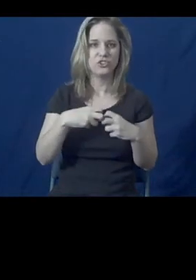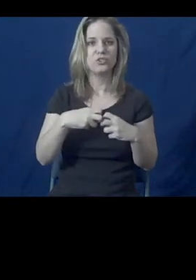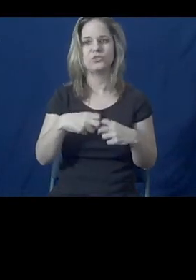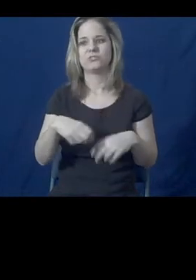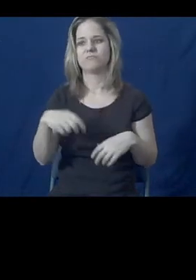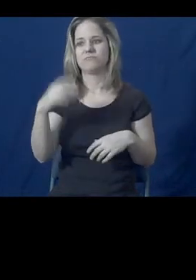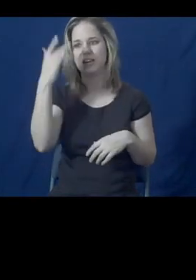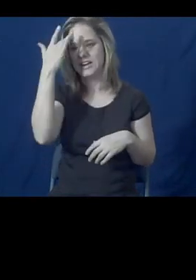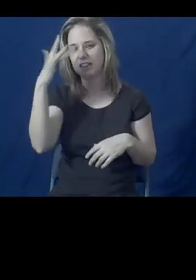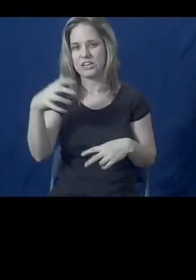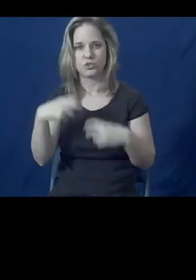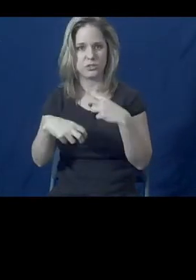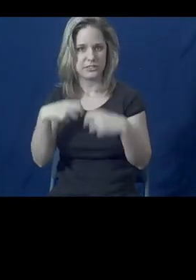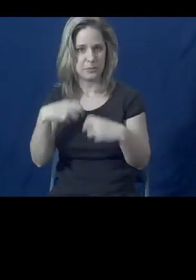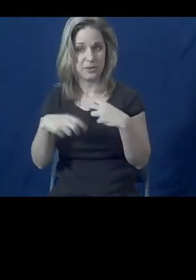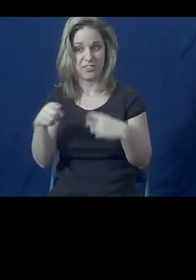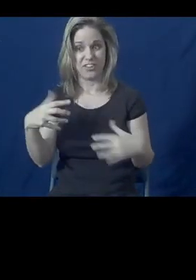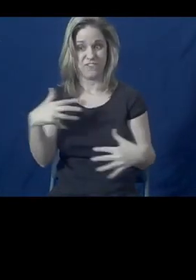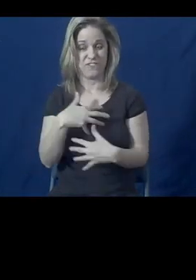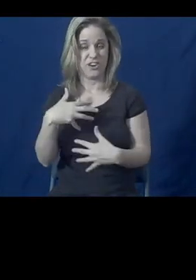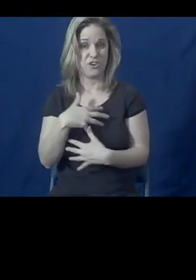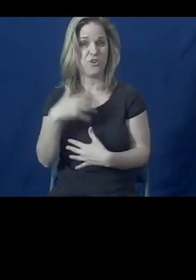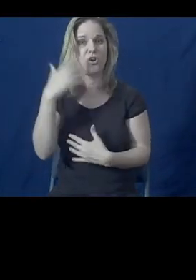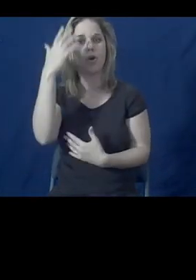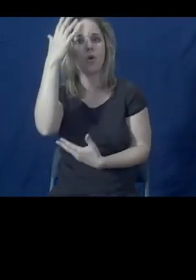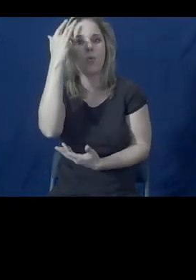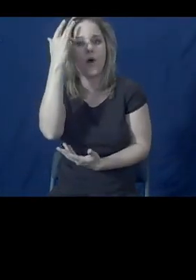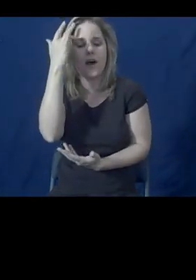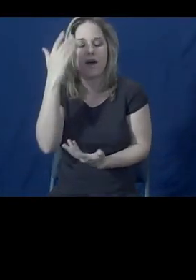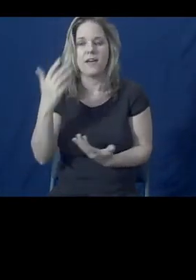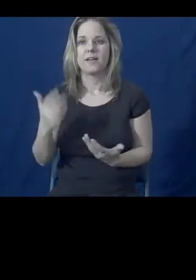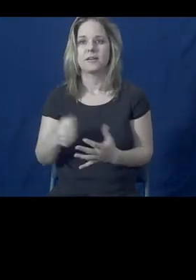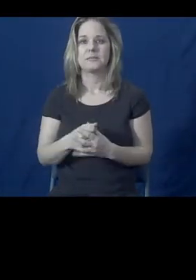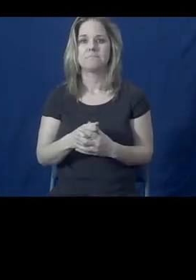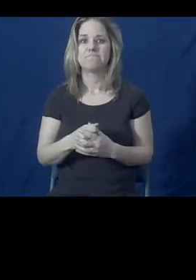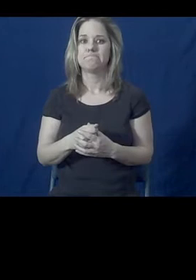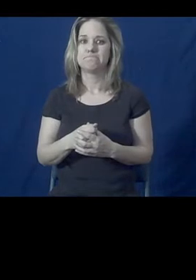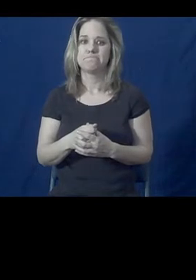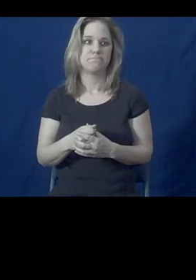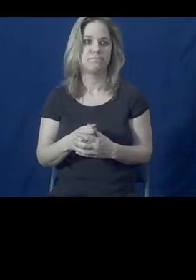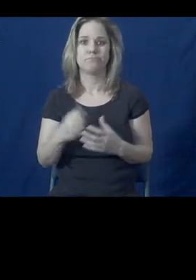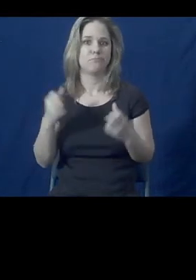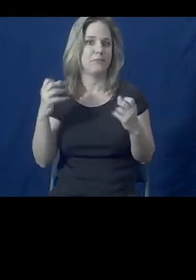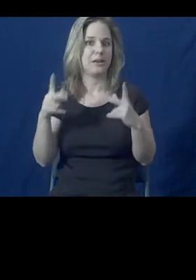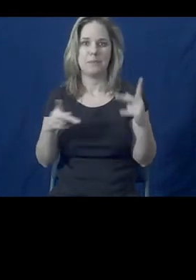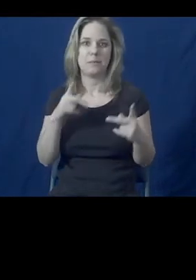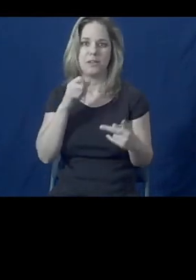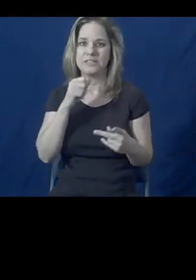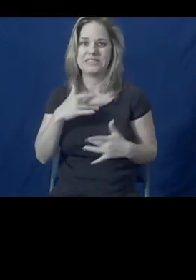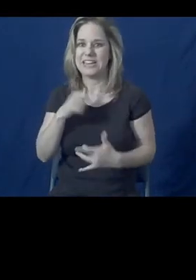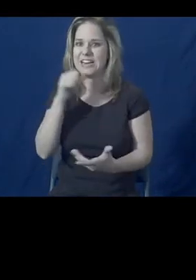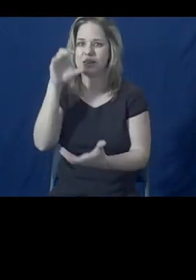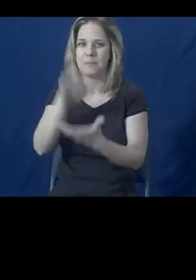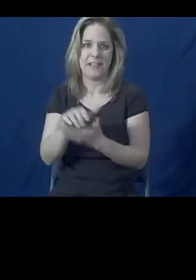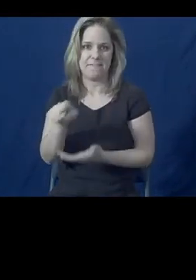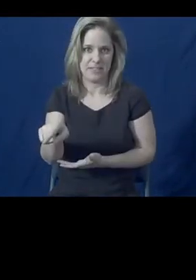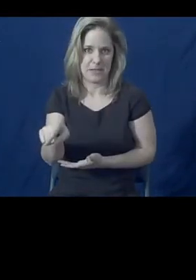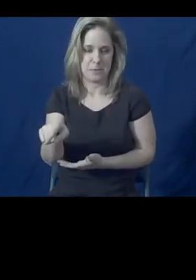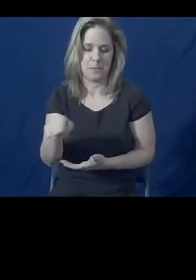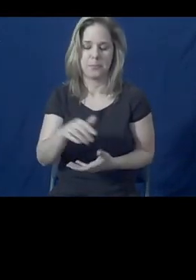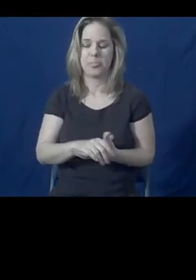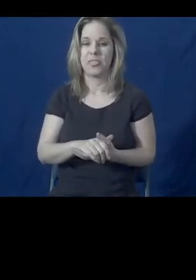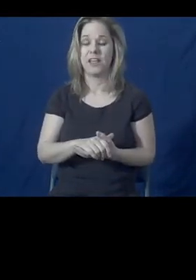because in general, by many people, they're not believed. And folks who don't have